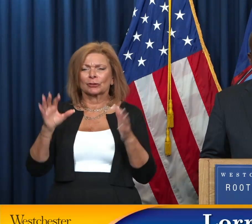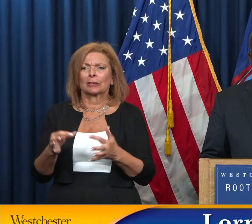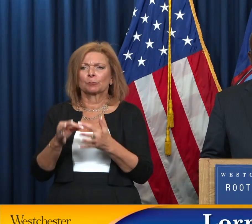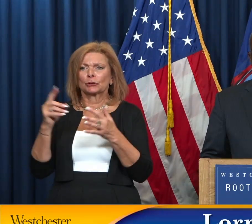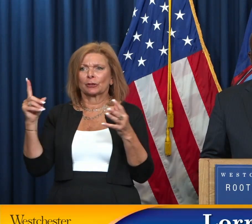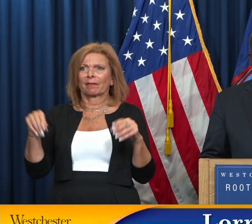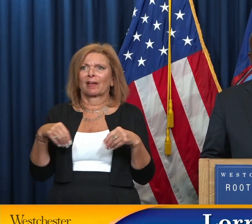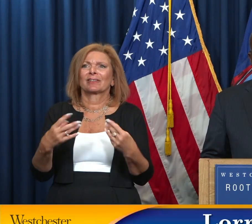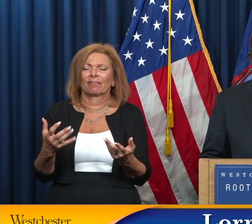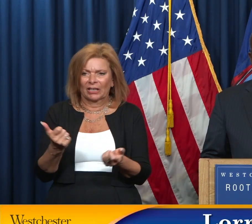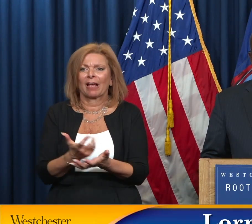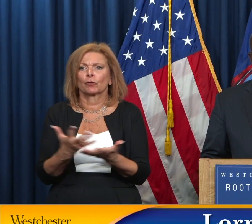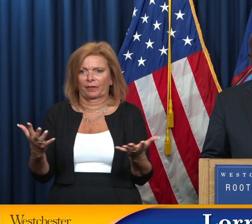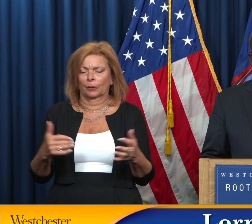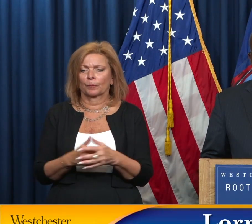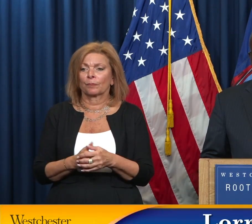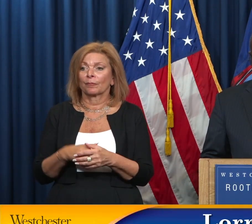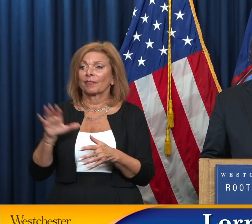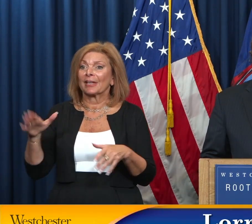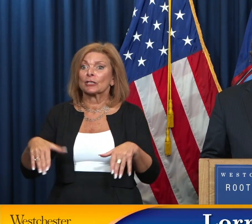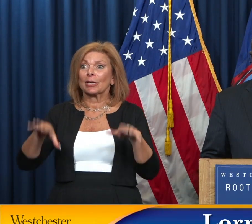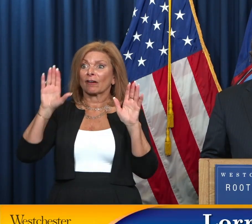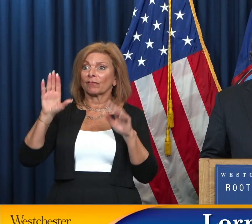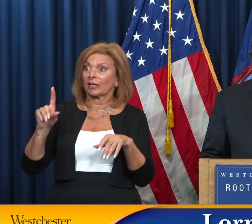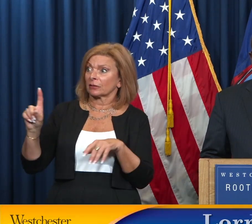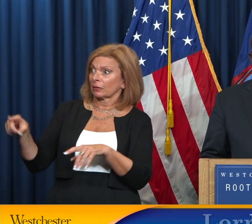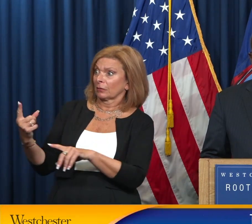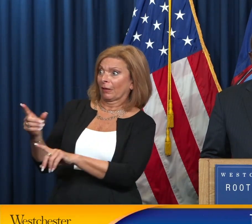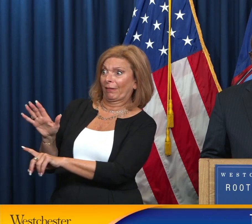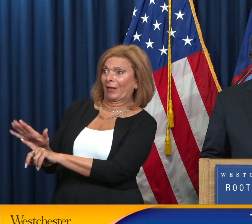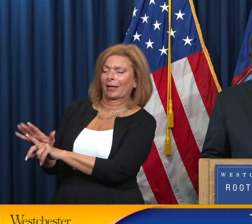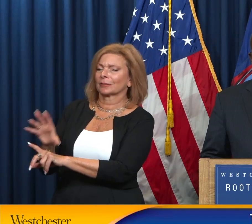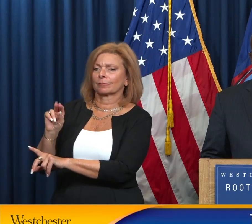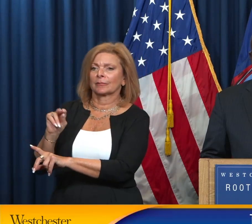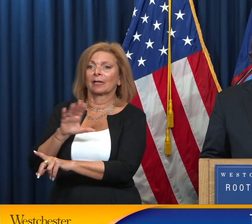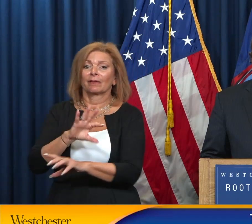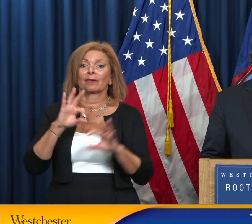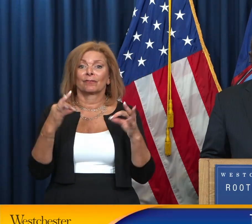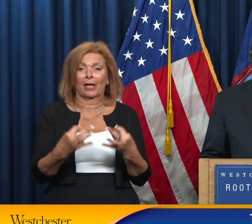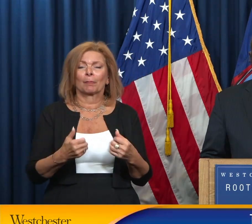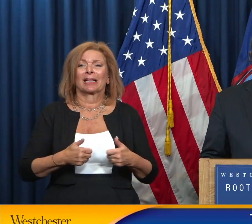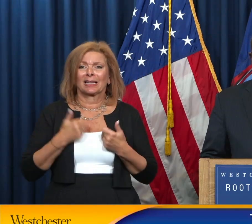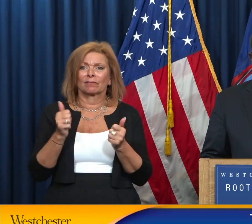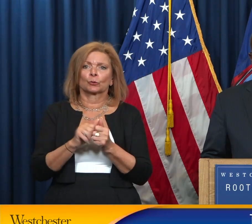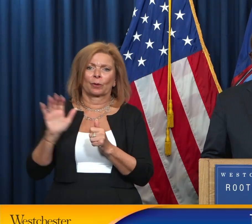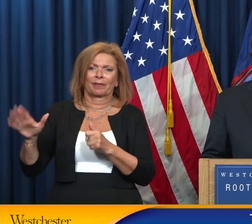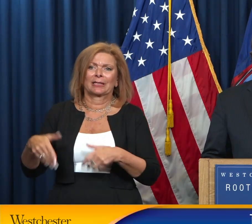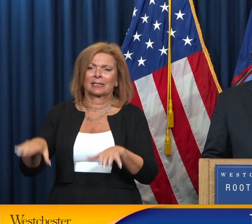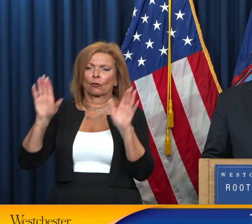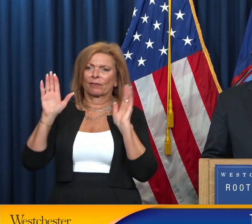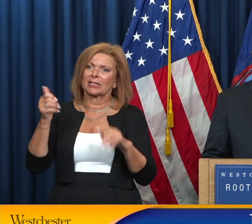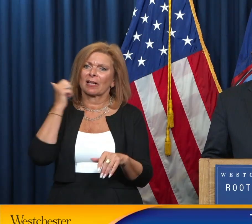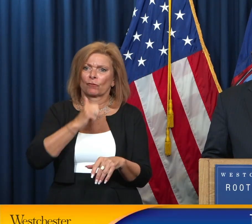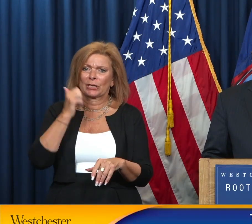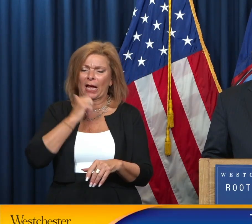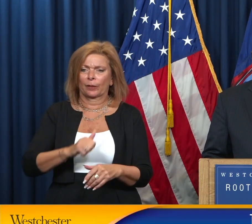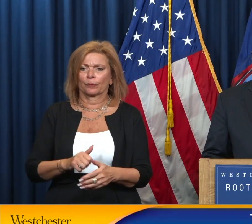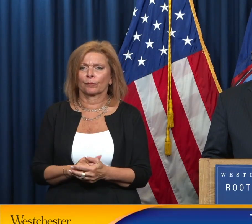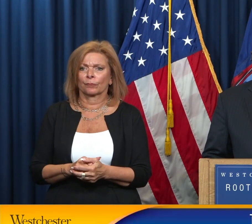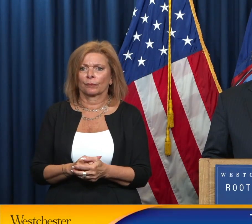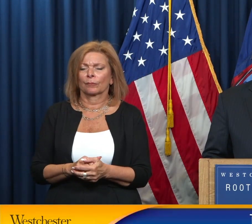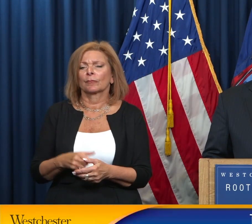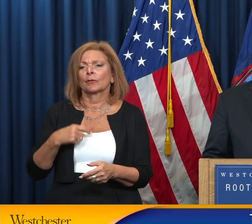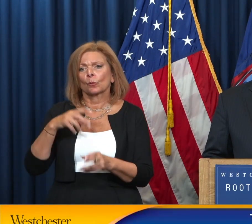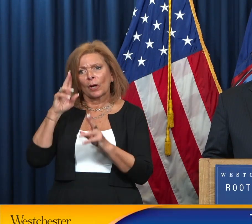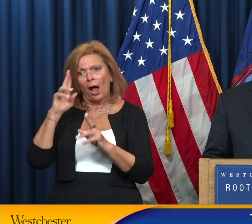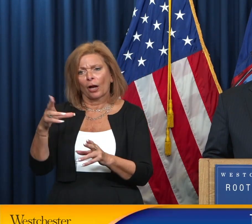But their sacrifice is not theirs alone. Their families live with this sacrifice every day. So we